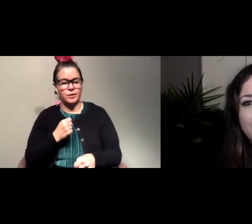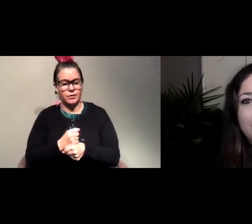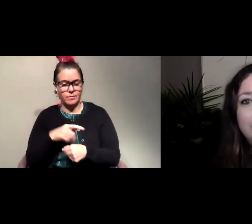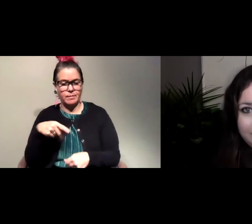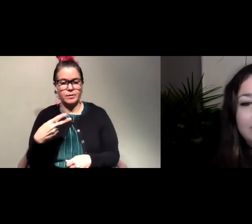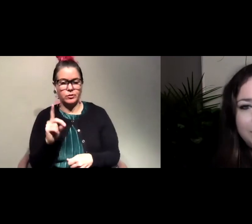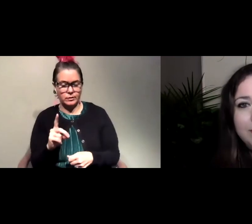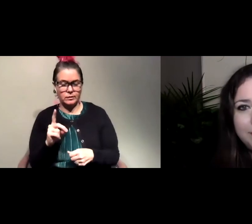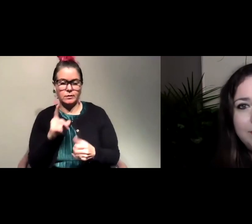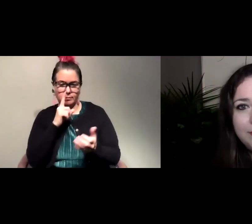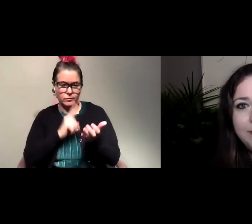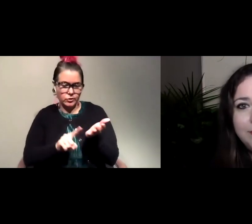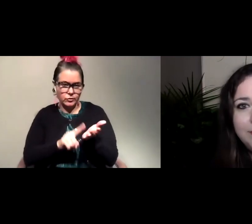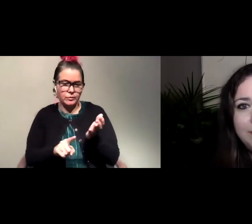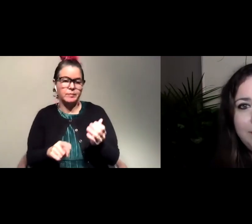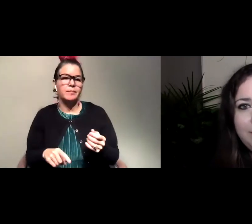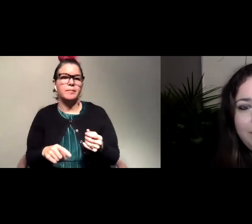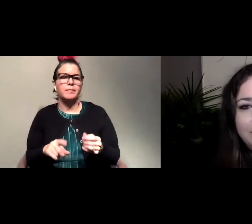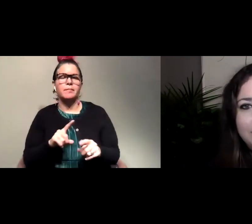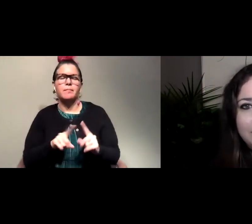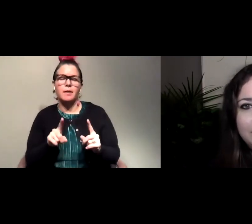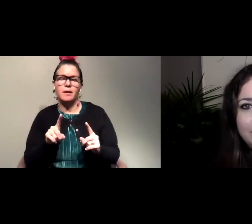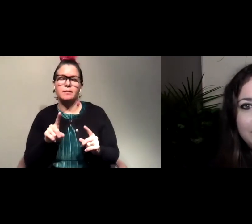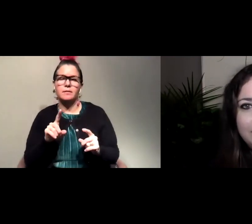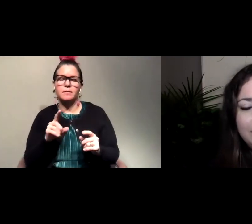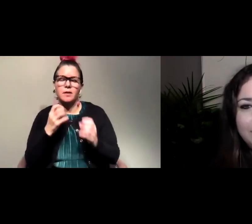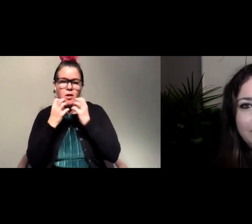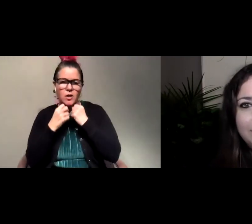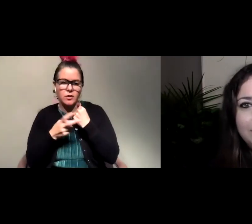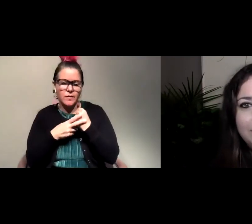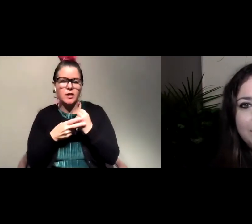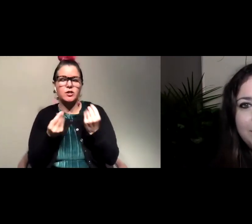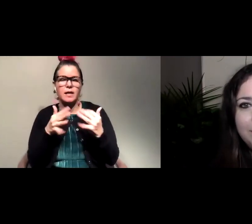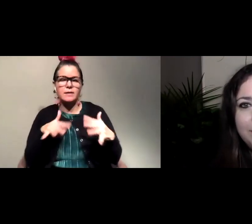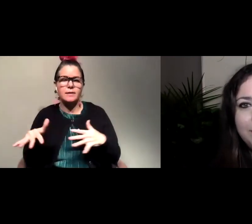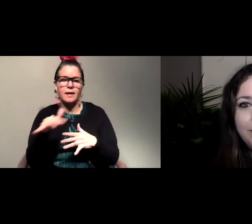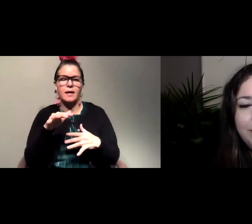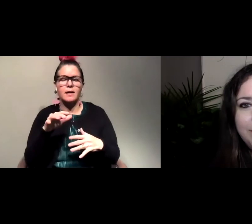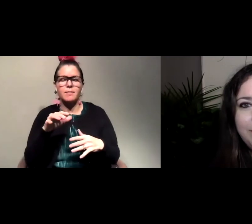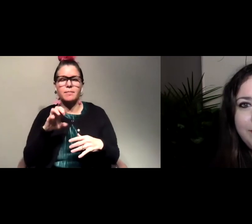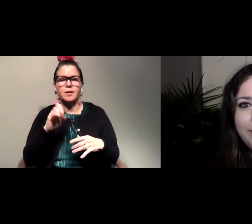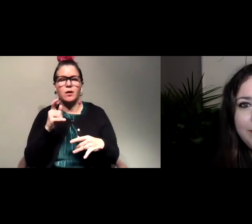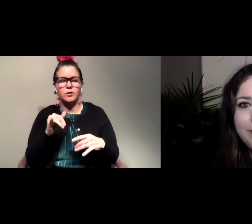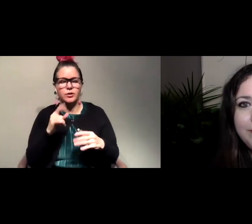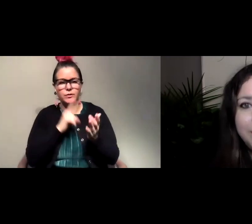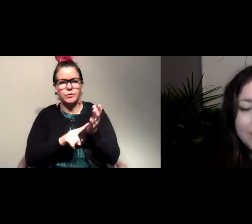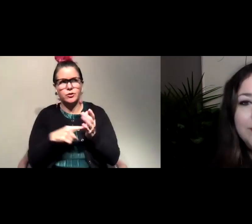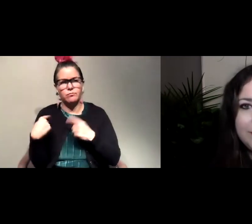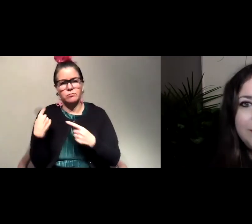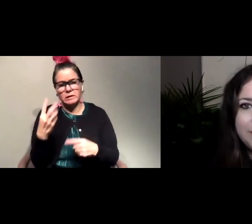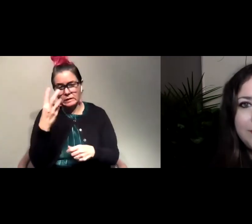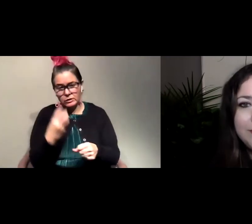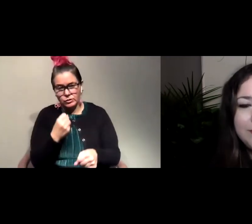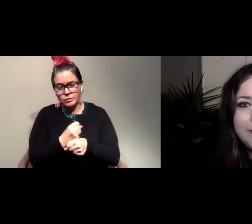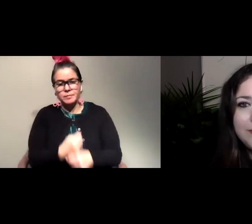PhD research, um, but I've been doing conservation, kind of landscape ecology research, um, for about six years now.